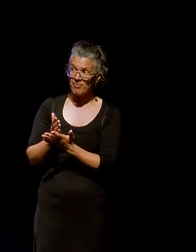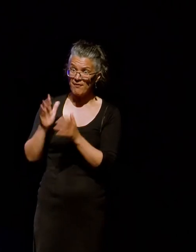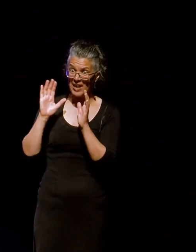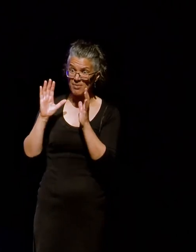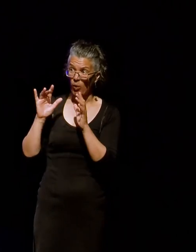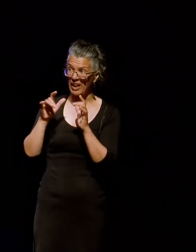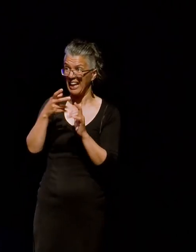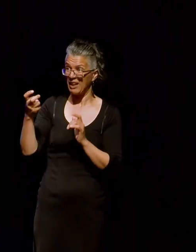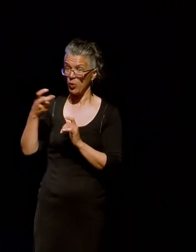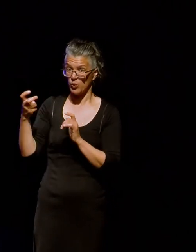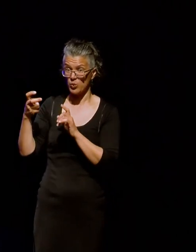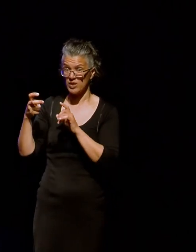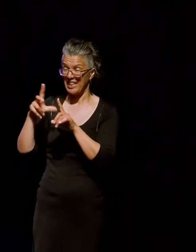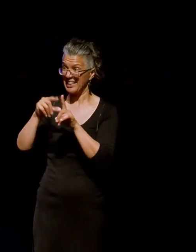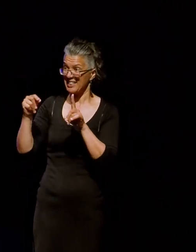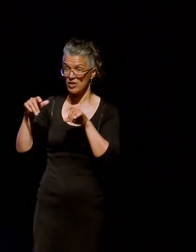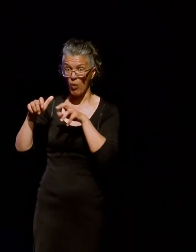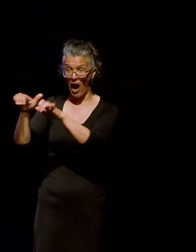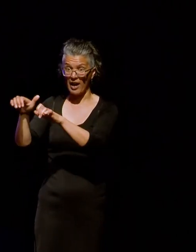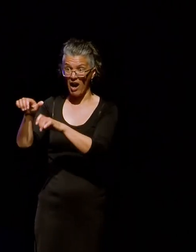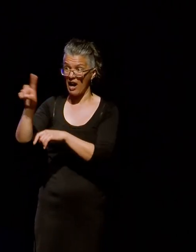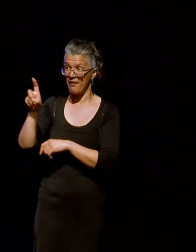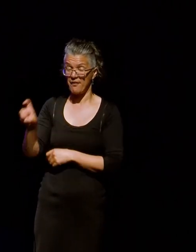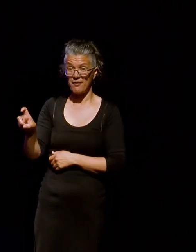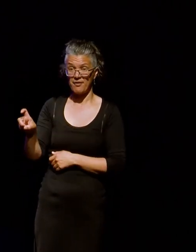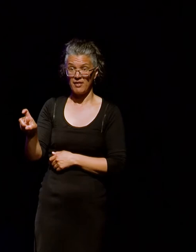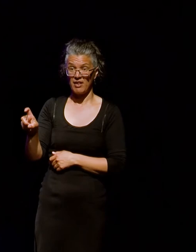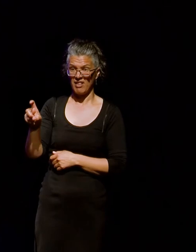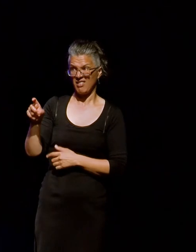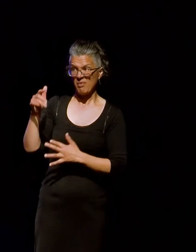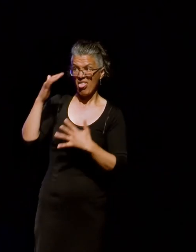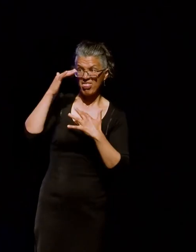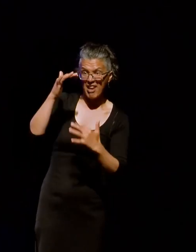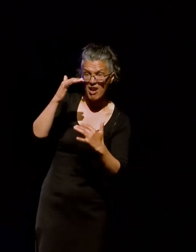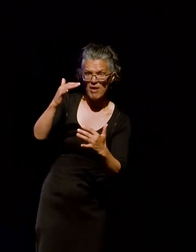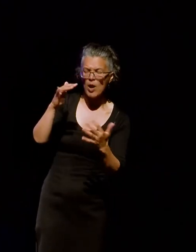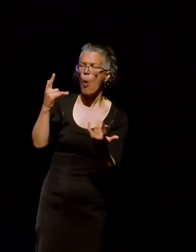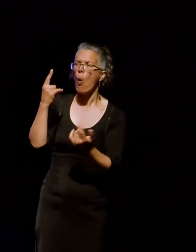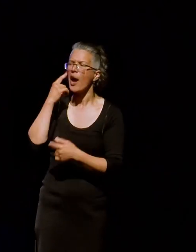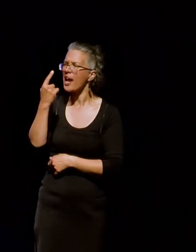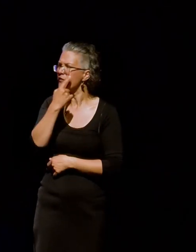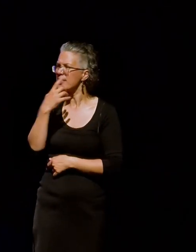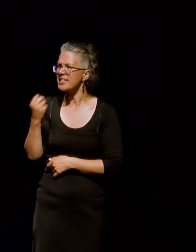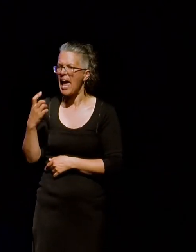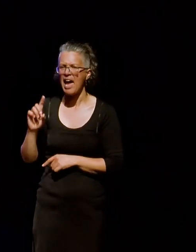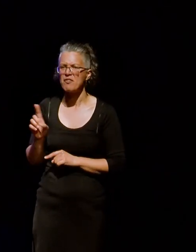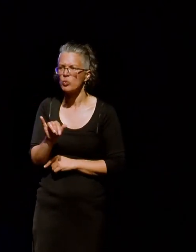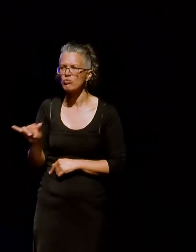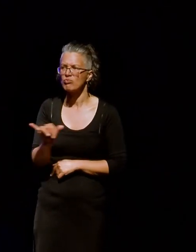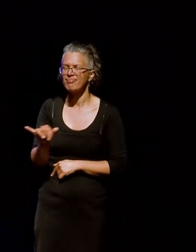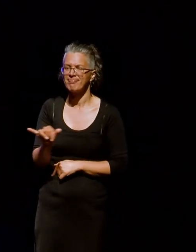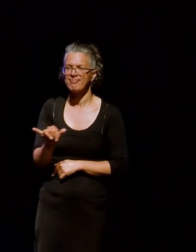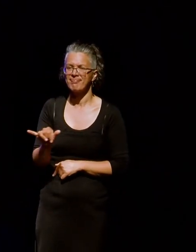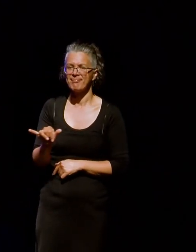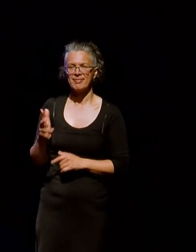something I was kind of playing with? Was it a theoretical idea? Or, or was there some sort of evidence of that? Um, and I think